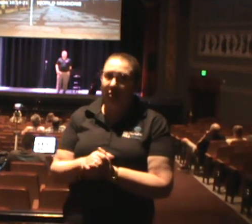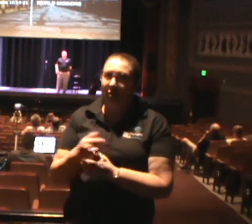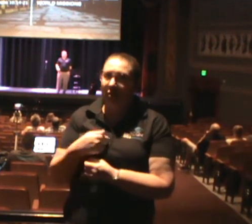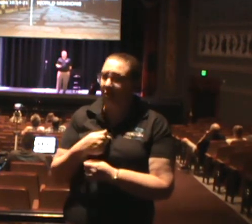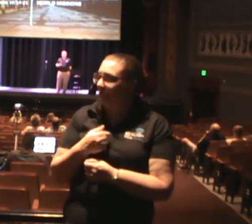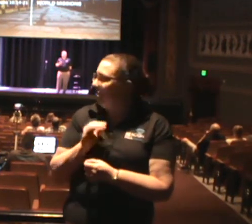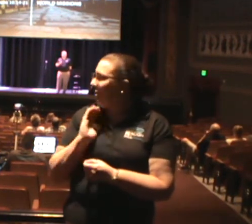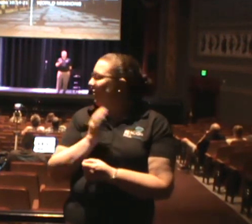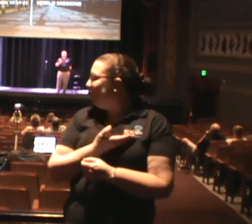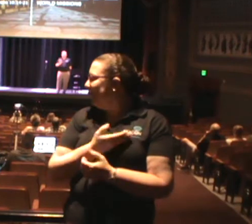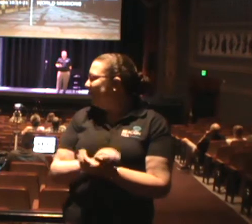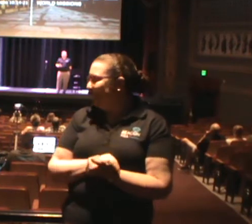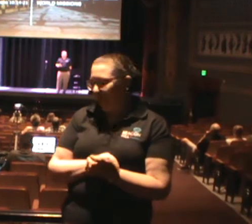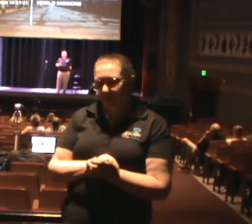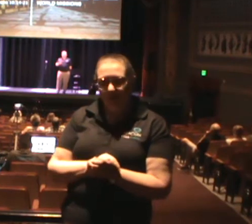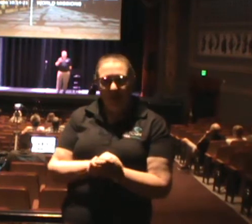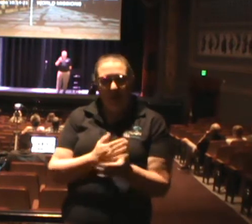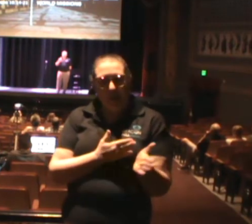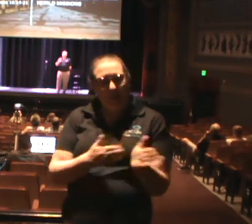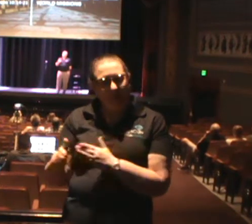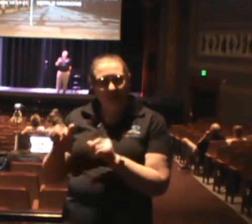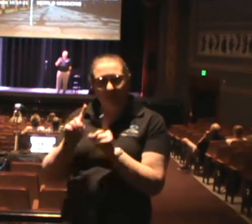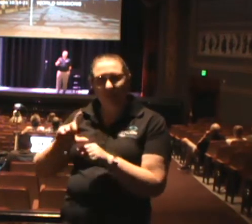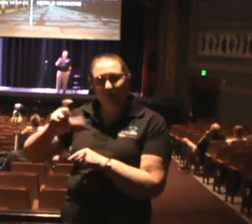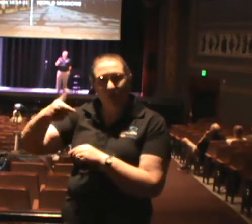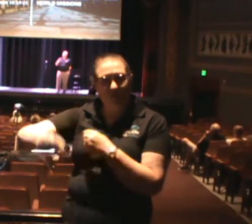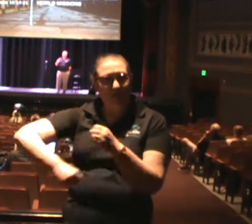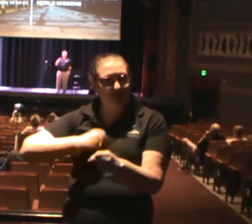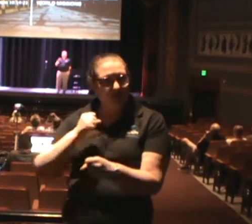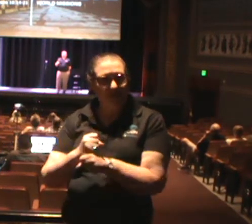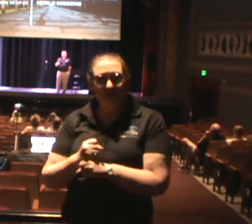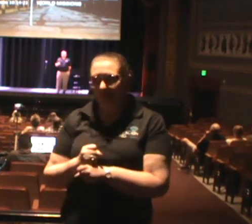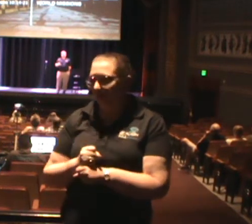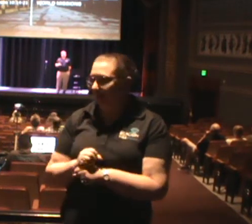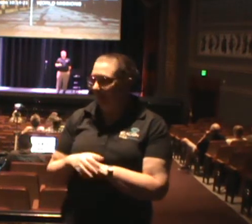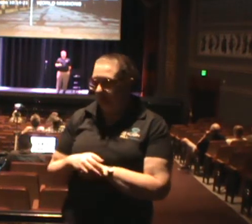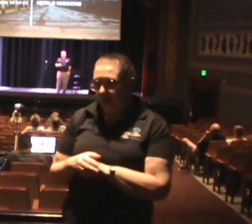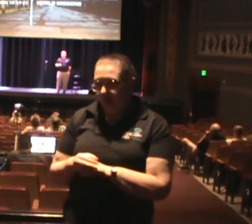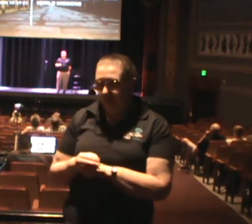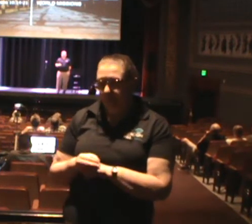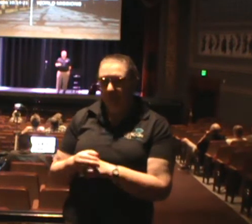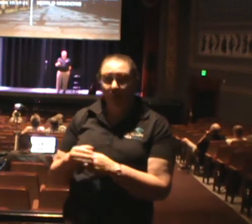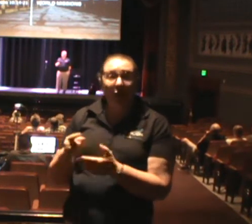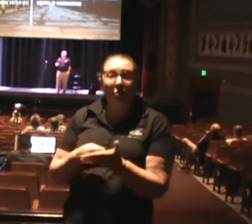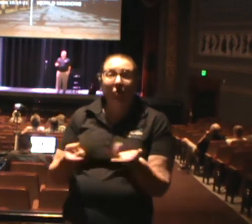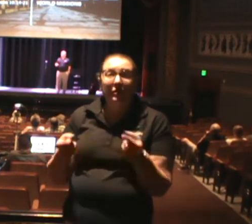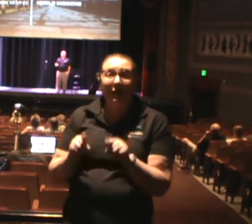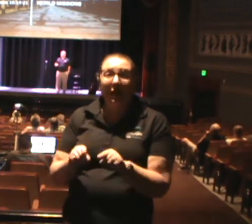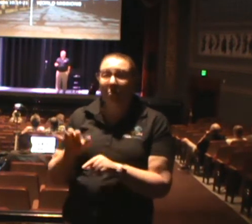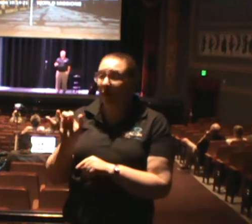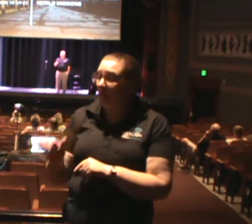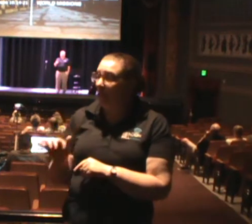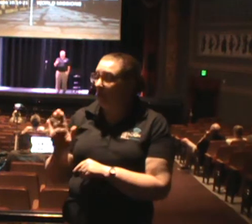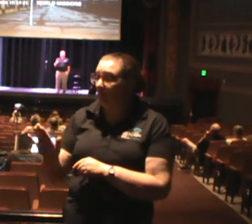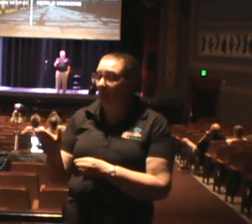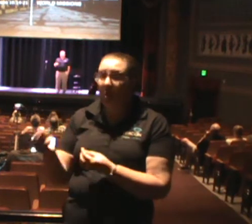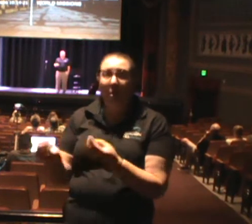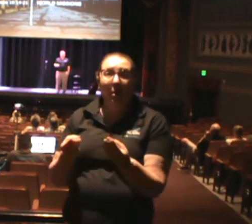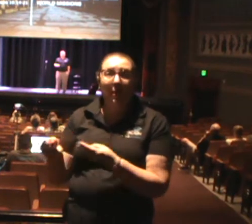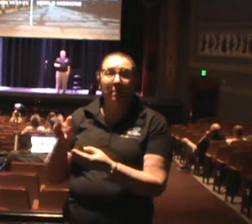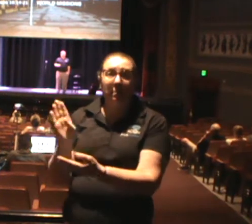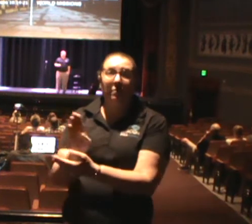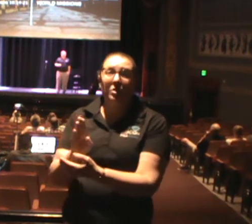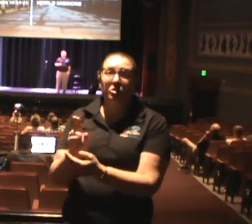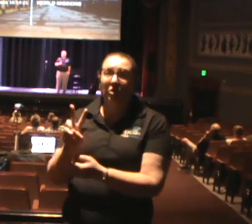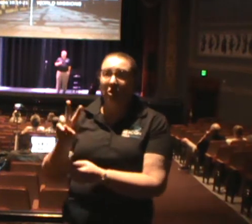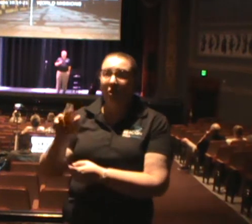six people are excited about that. That is awesome. All right. So look, here's the thing about what's happening in Jamaica. Their mission van just broke